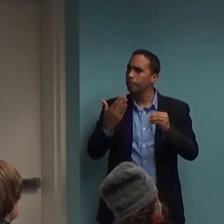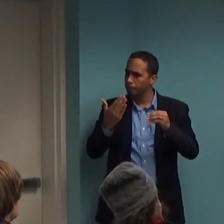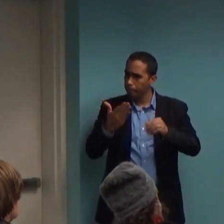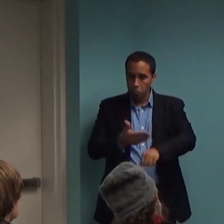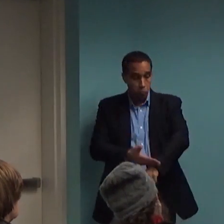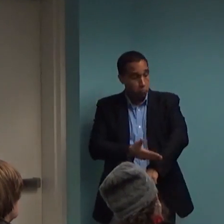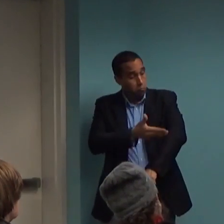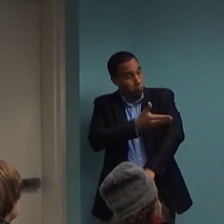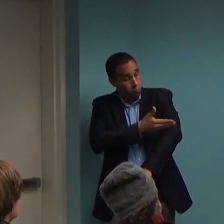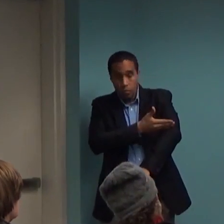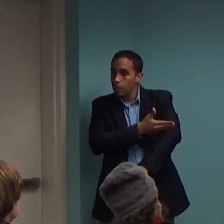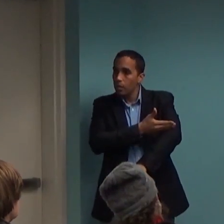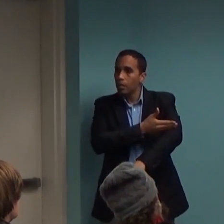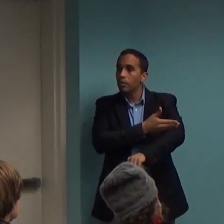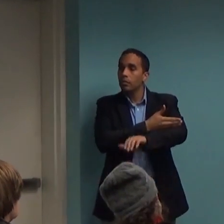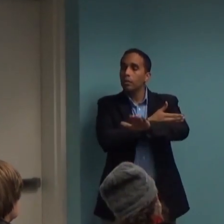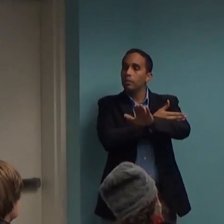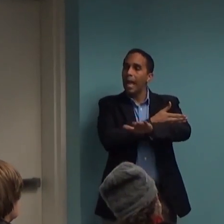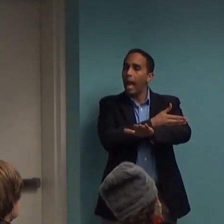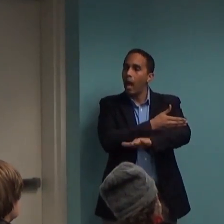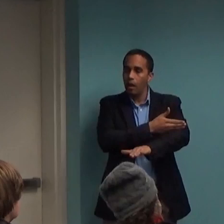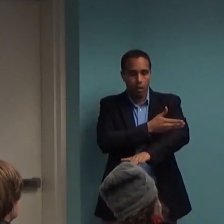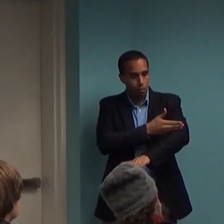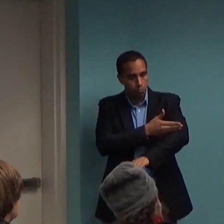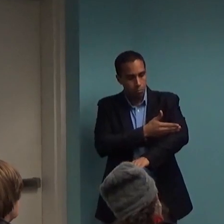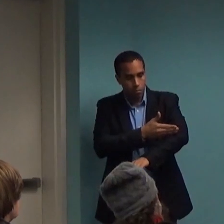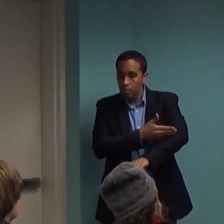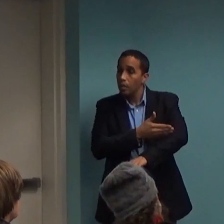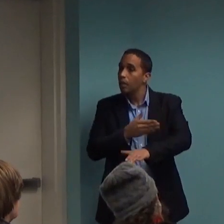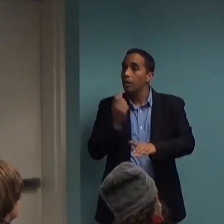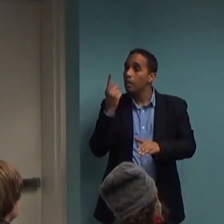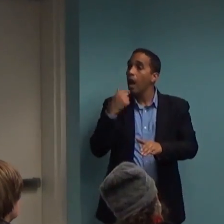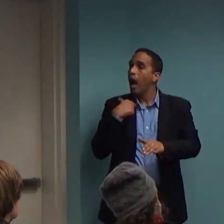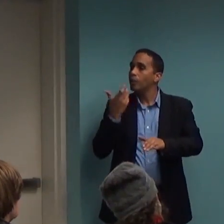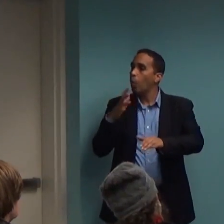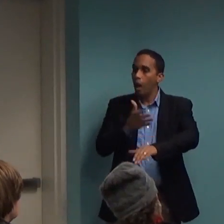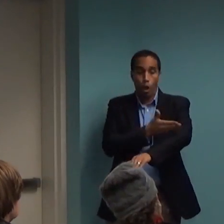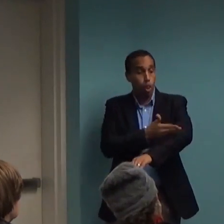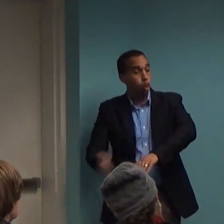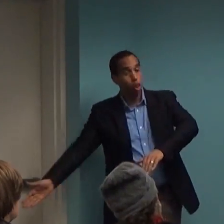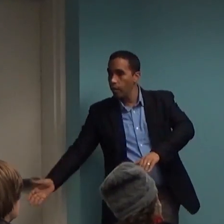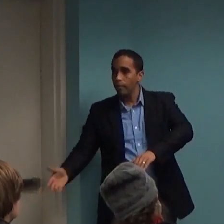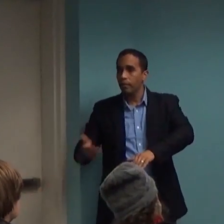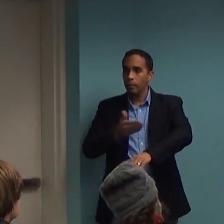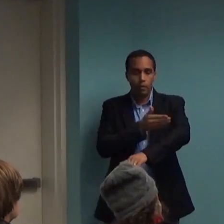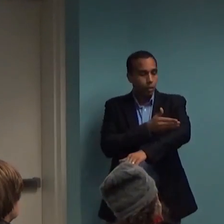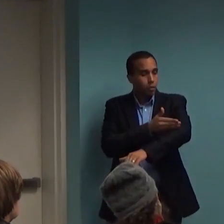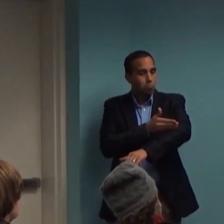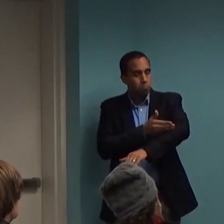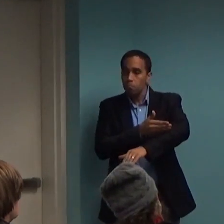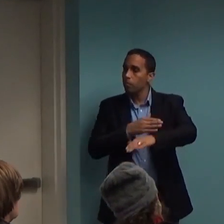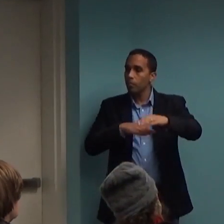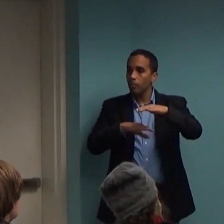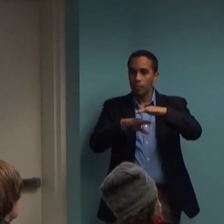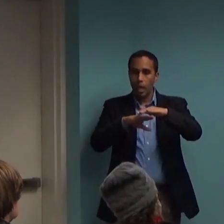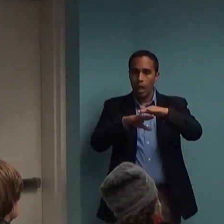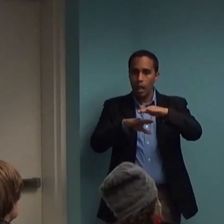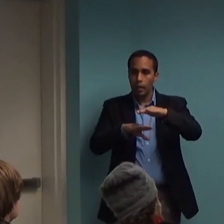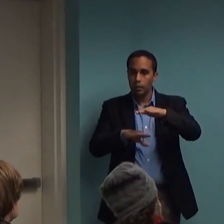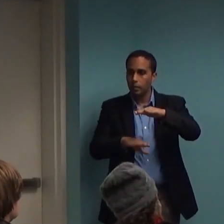to a dose that will not lead to worsening of symptoms, but where it will be tolerable with the side effects,